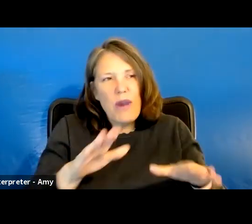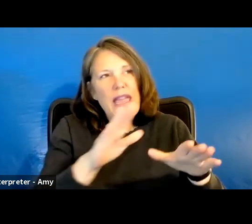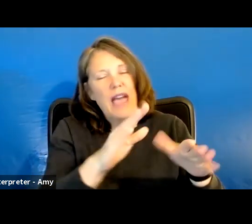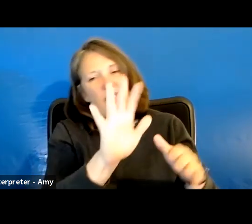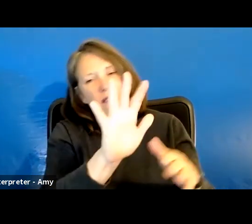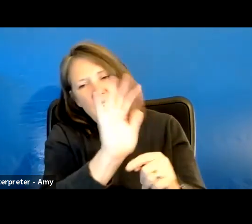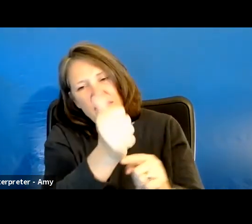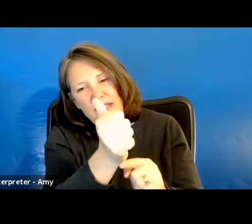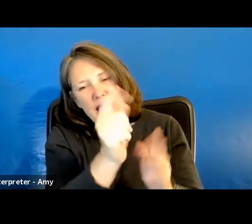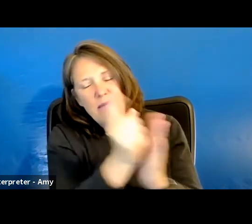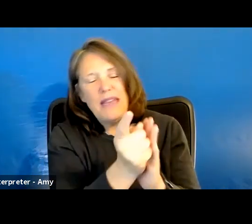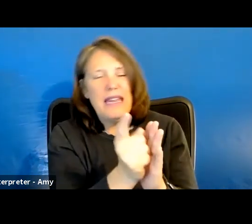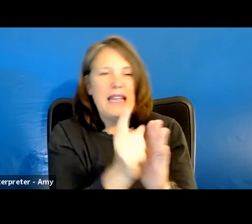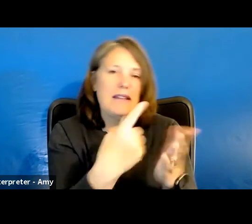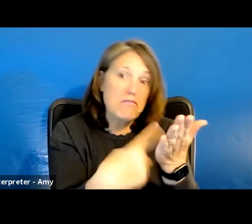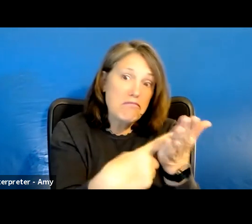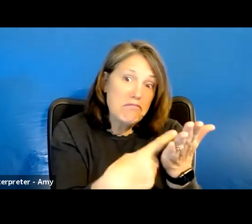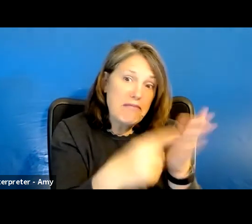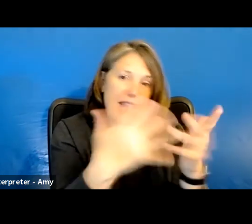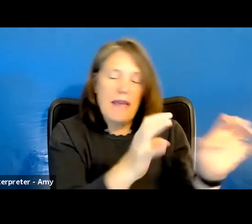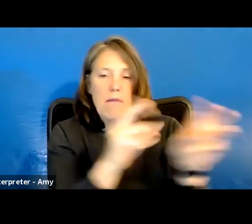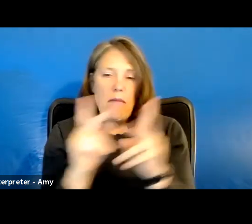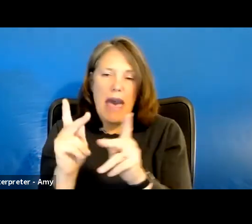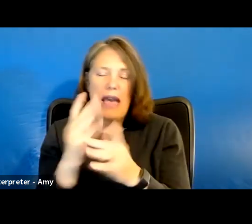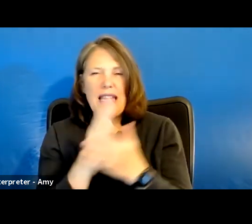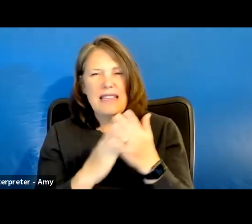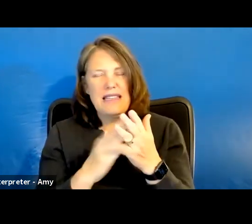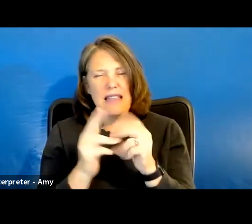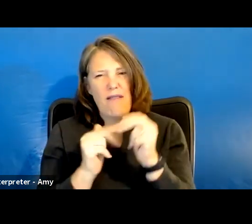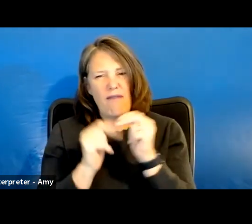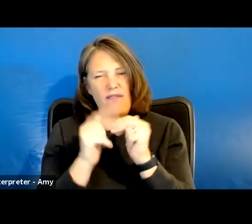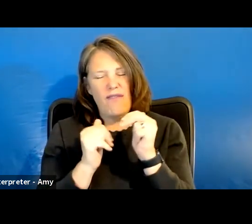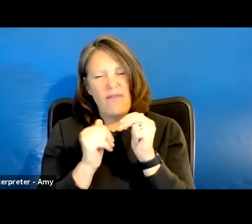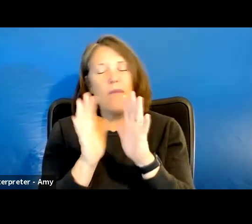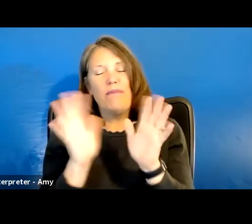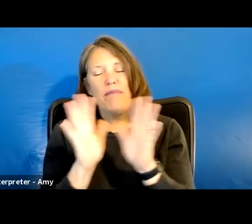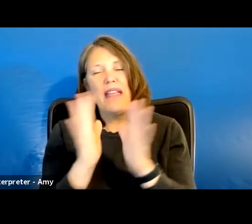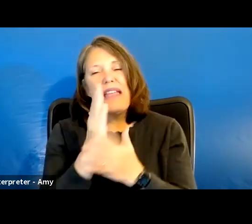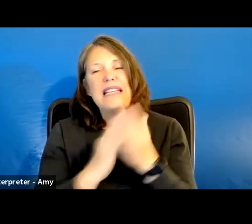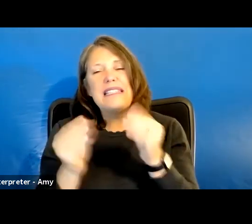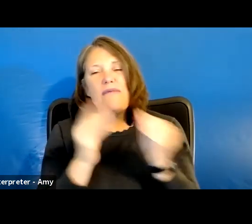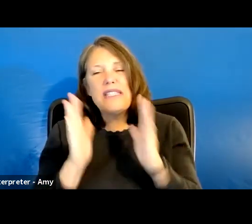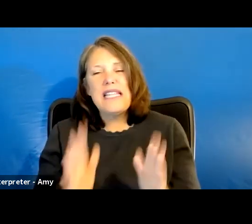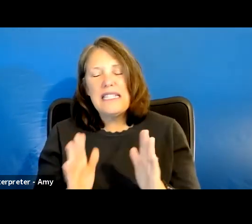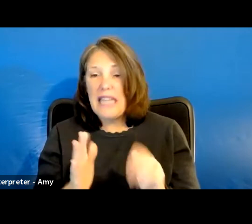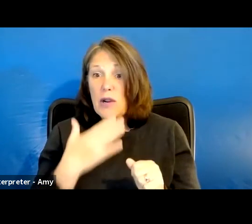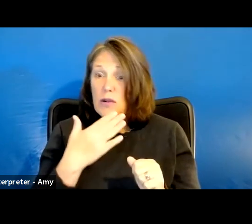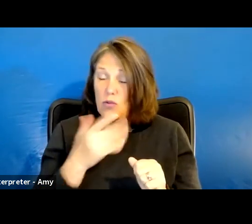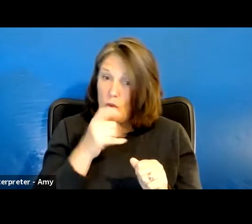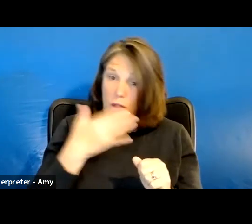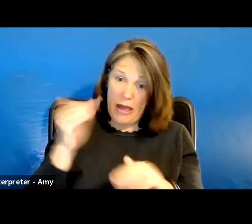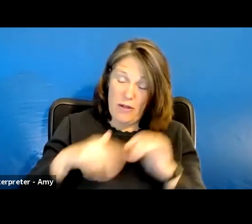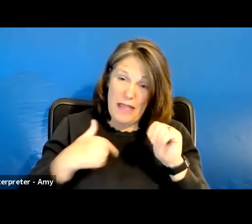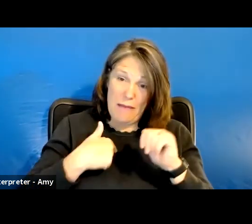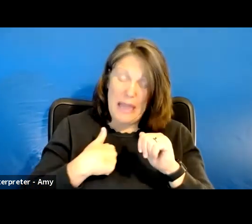and then come back. And some facilitators who are, I think, actually much better facilitators than myself do that, and I think they do